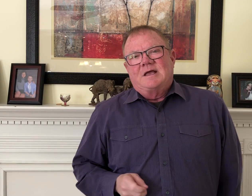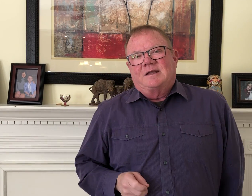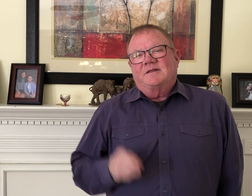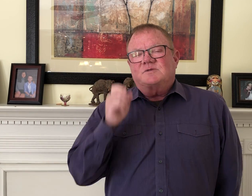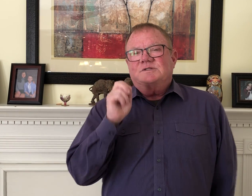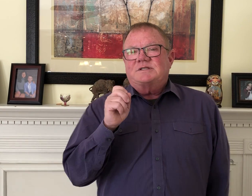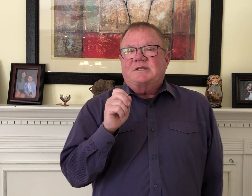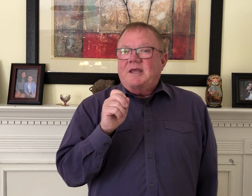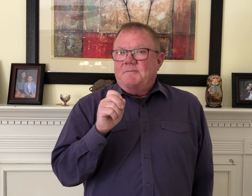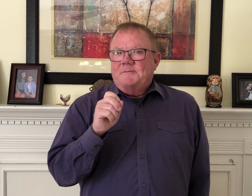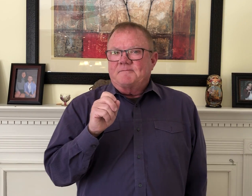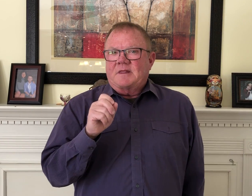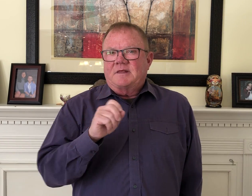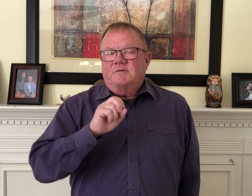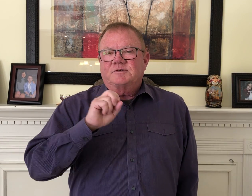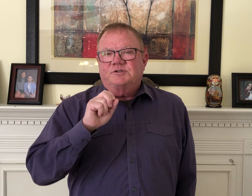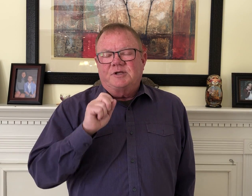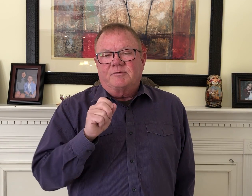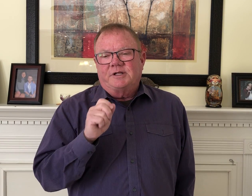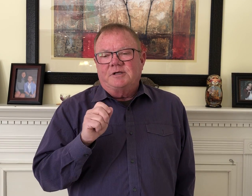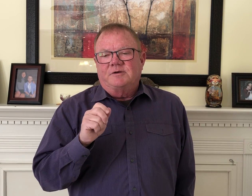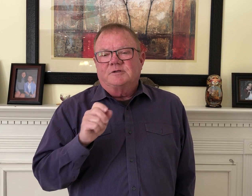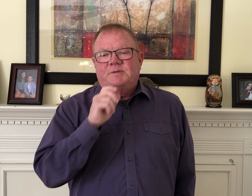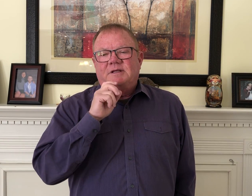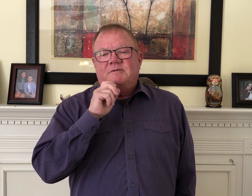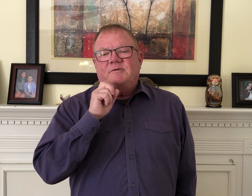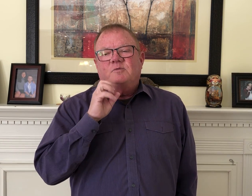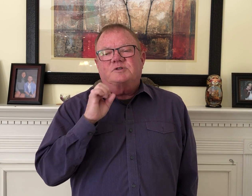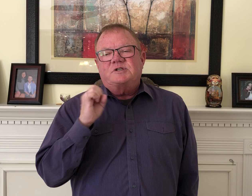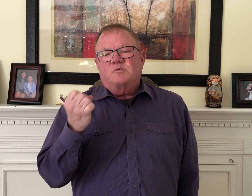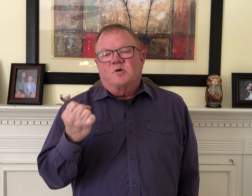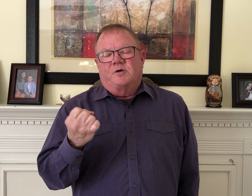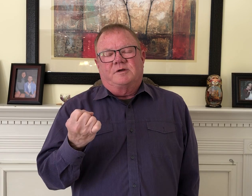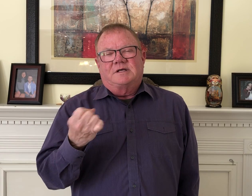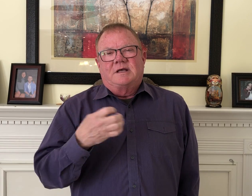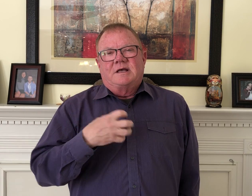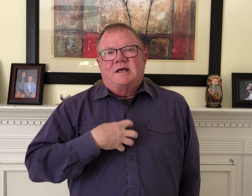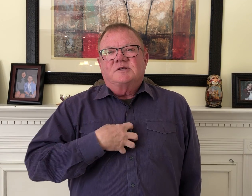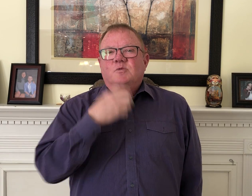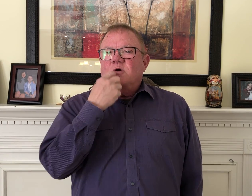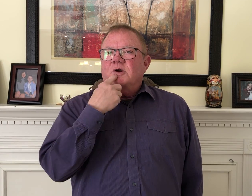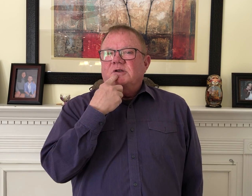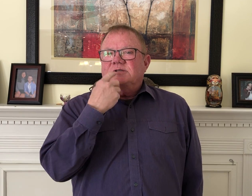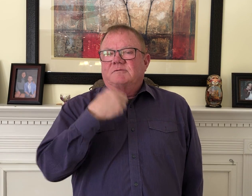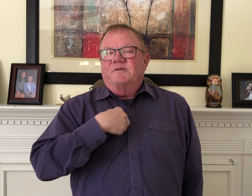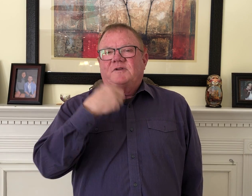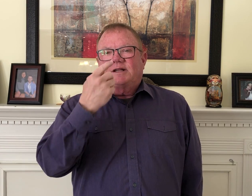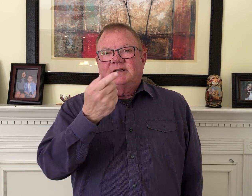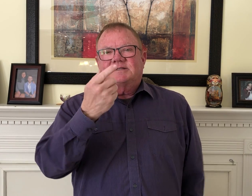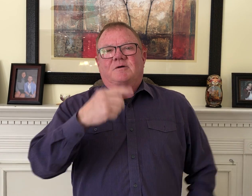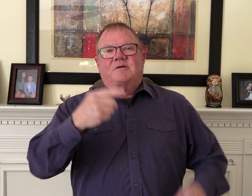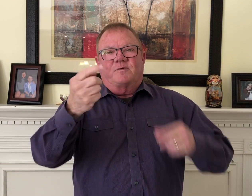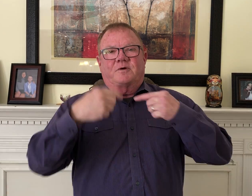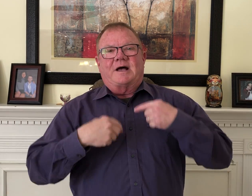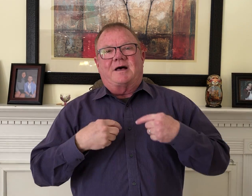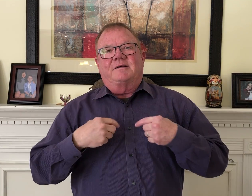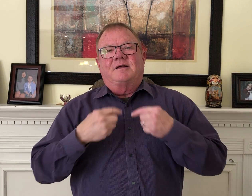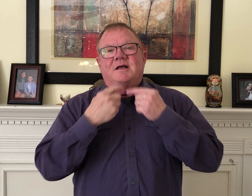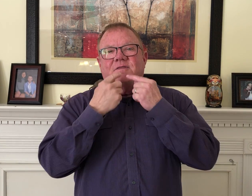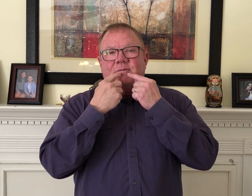Now this was a statement that was generally used, but it was his words. His words reflected his heart. For out of the